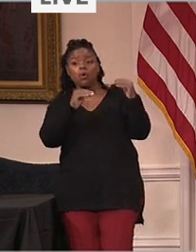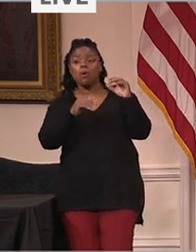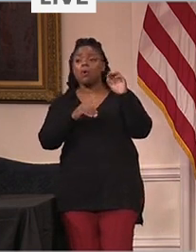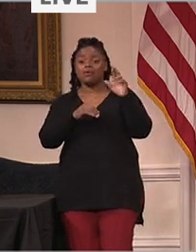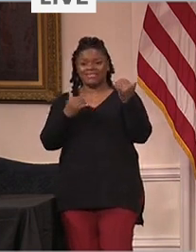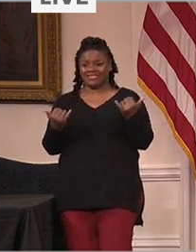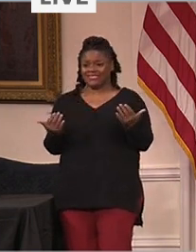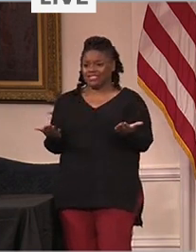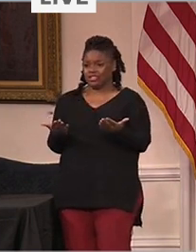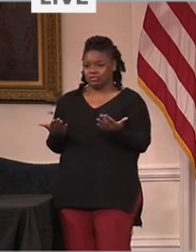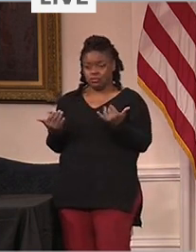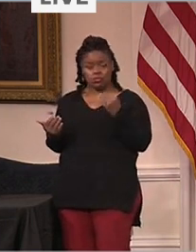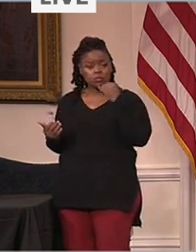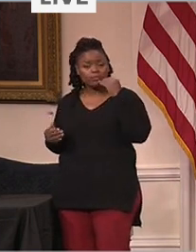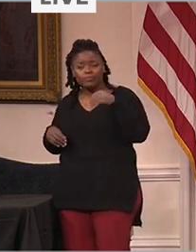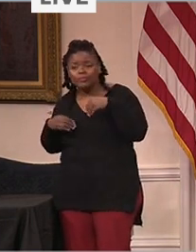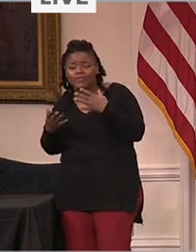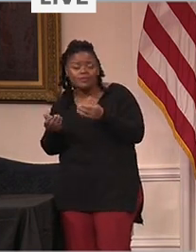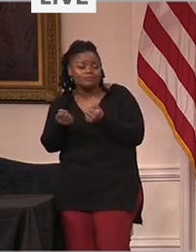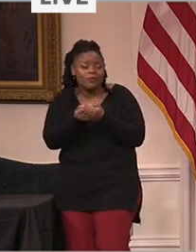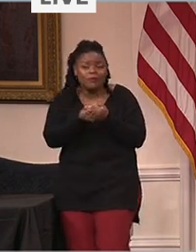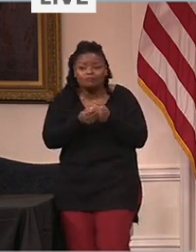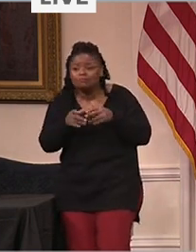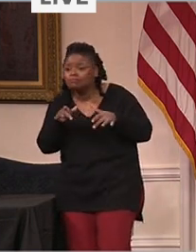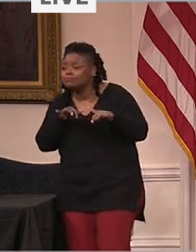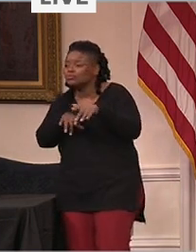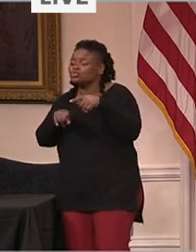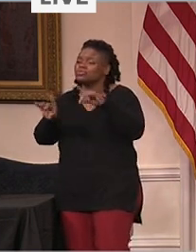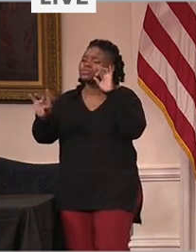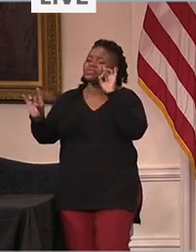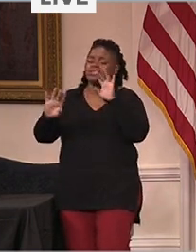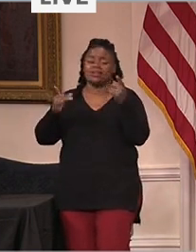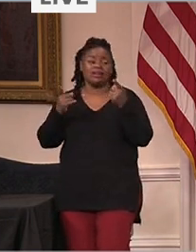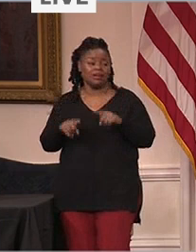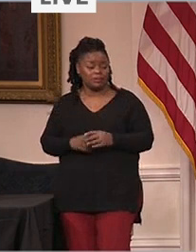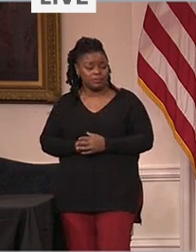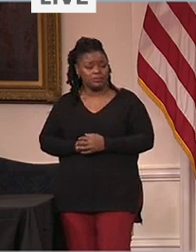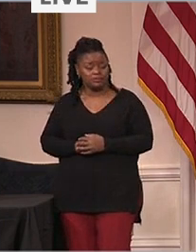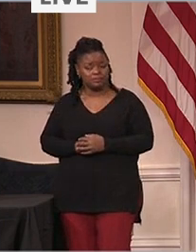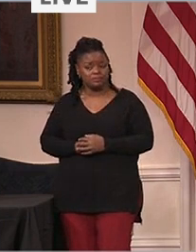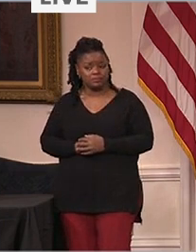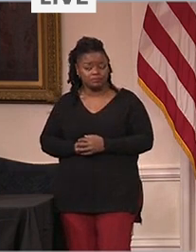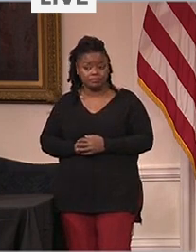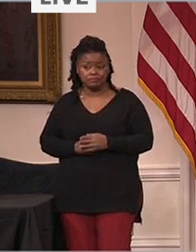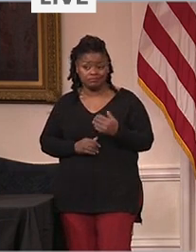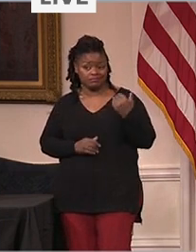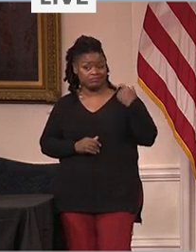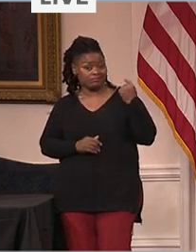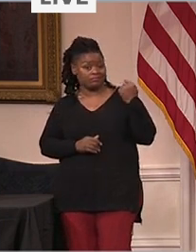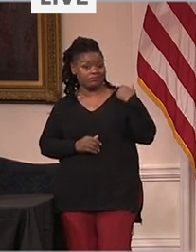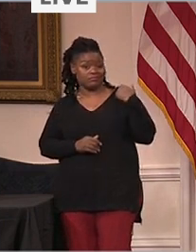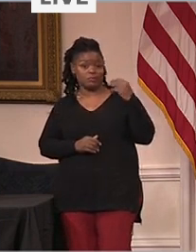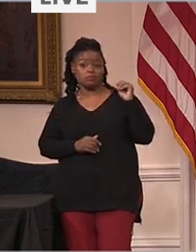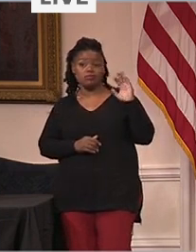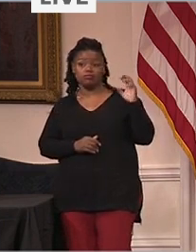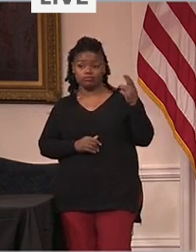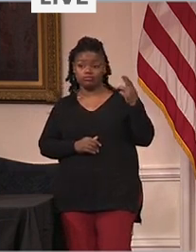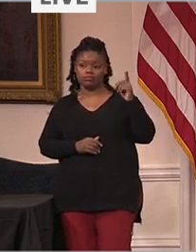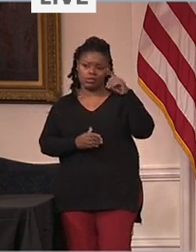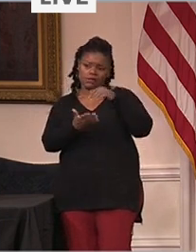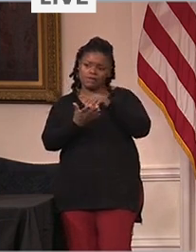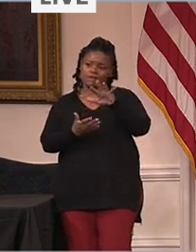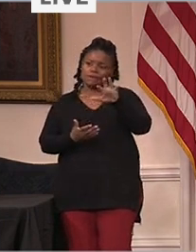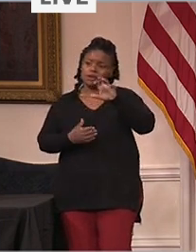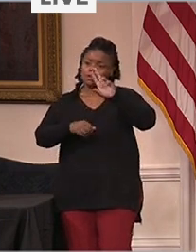to provide aid during a natural disaster. Last March through July, 1500 Maryland National Guard